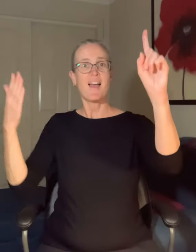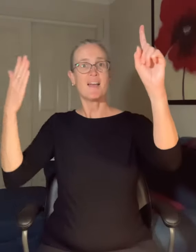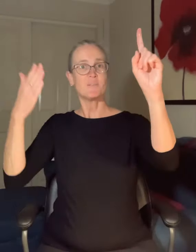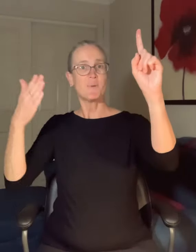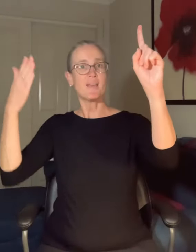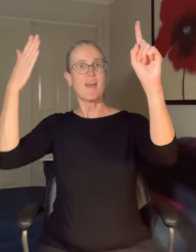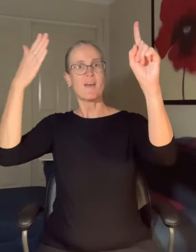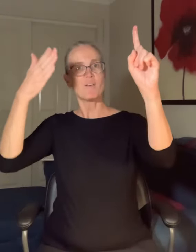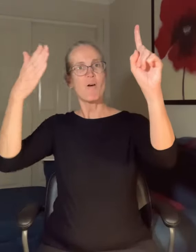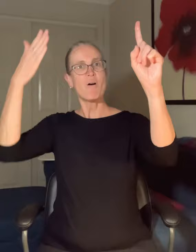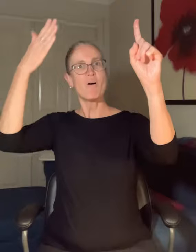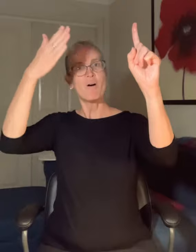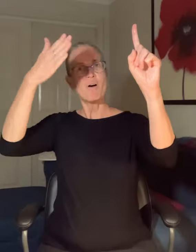as we can go,